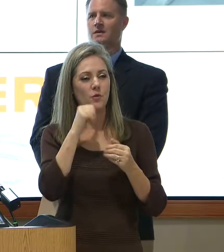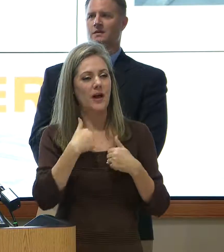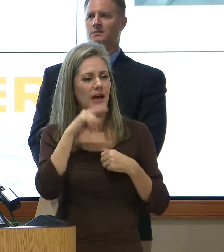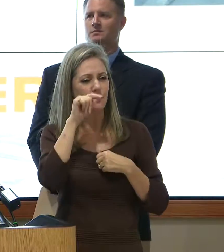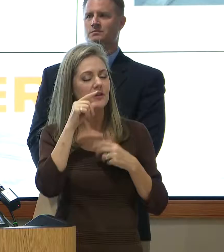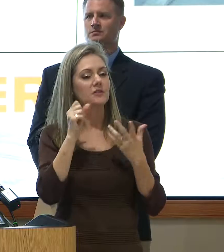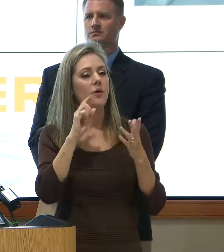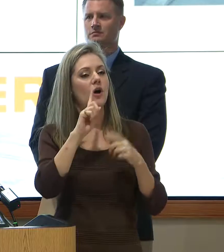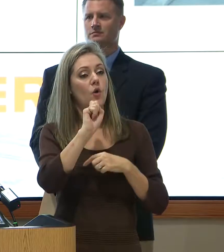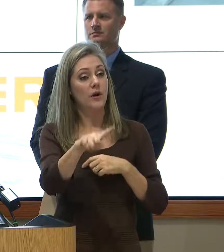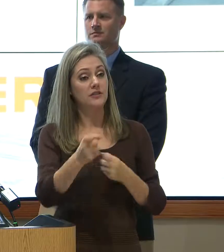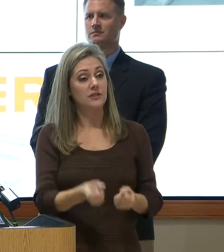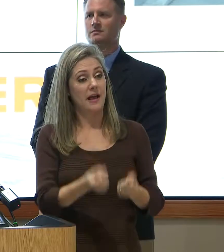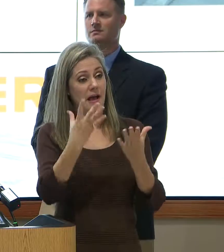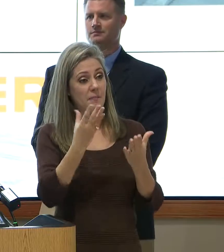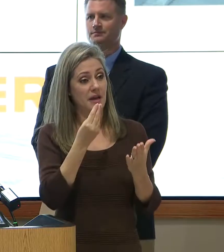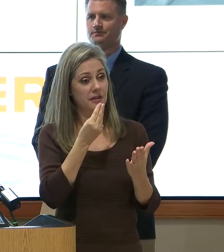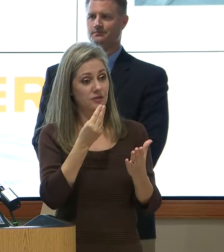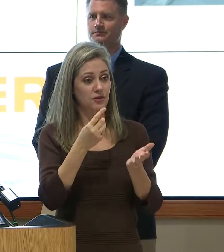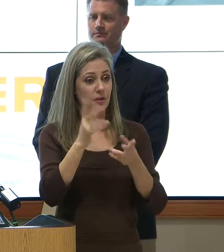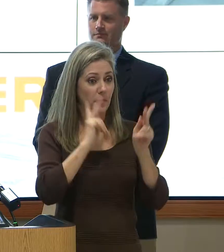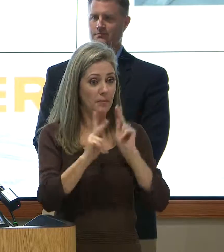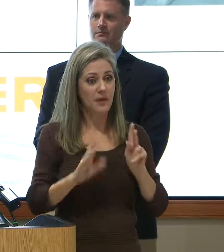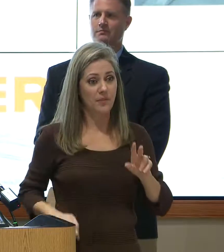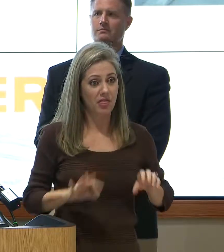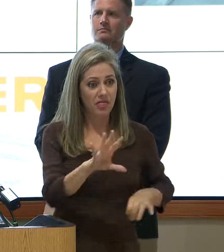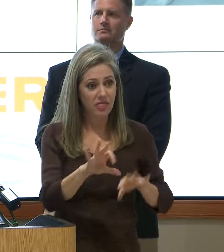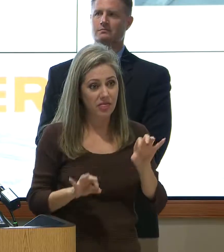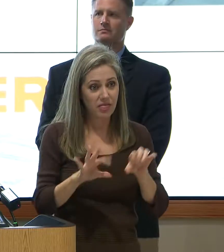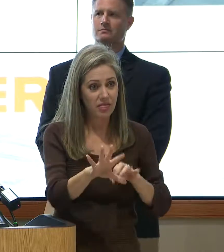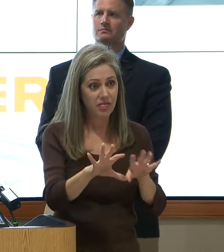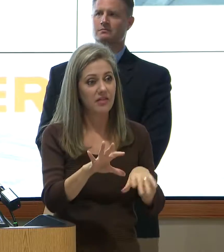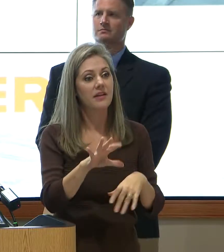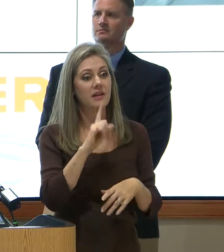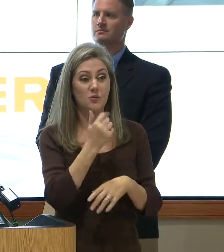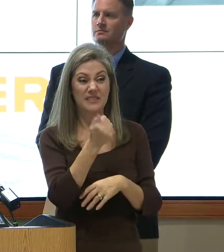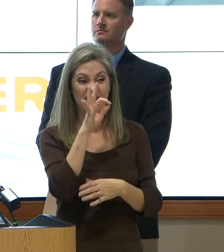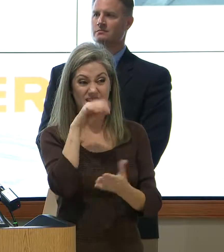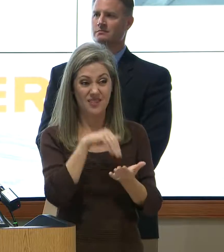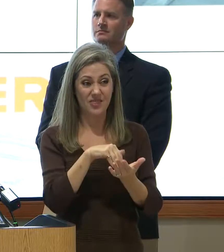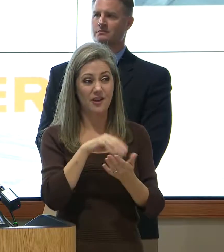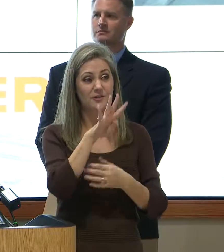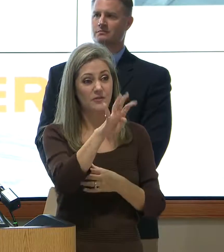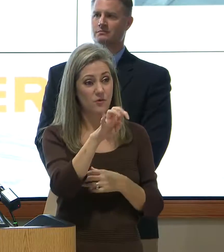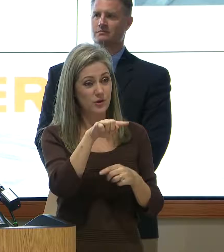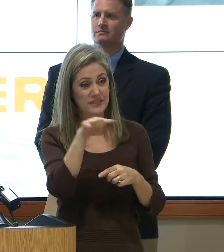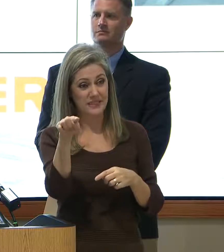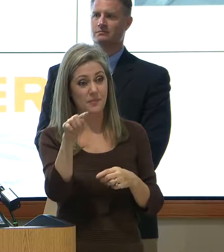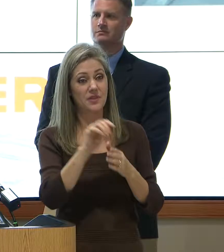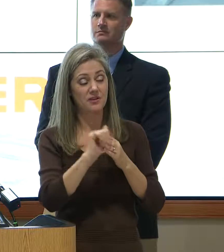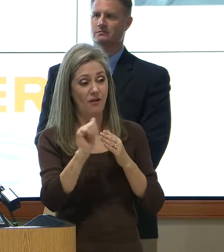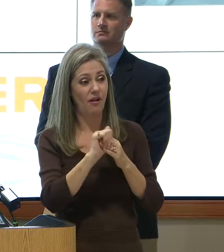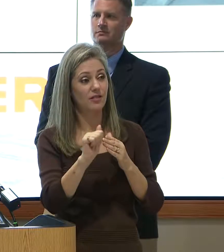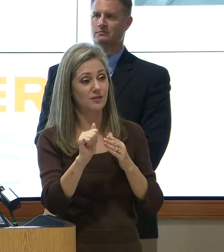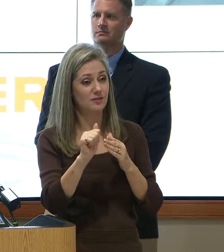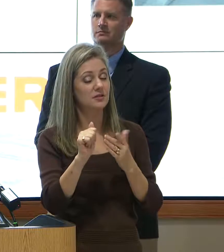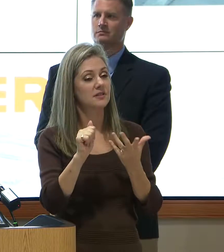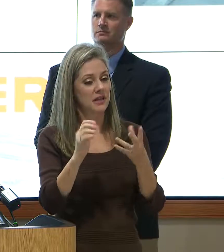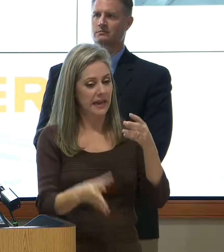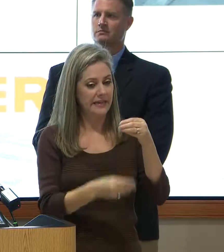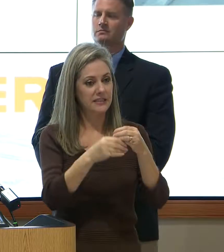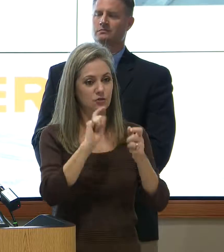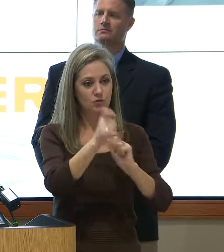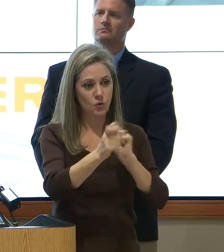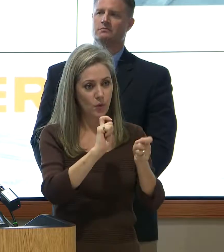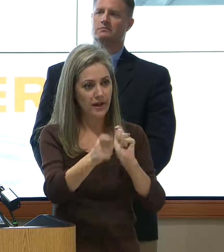So, the question was how much was in the fund. After GoFundMe took their part, there was $19,400 and something dollars in there. There's been additional